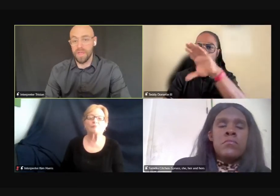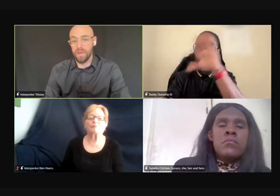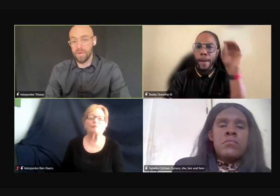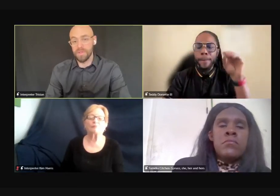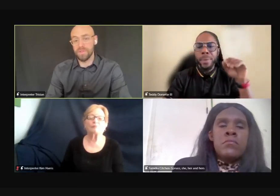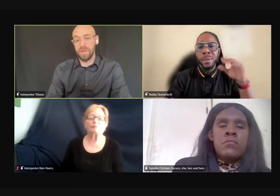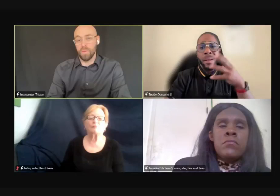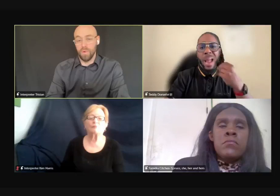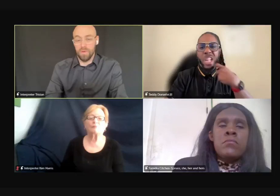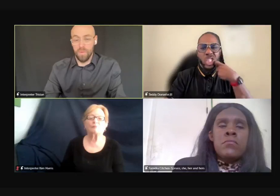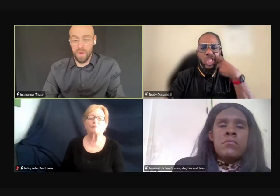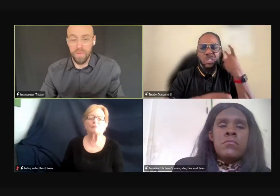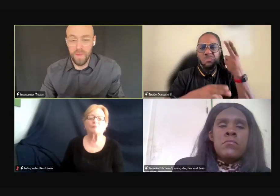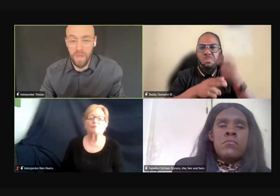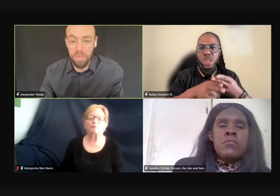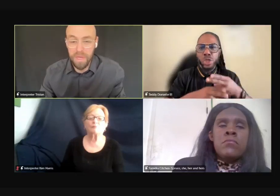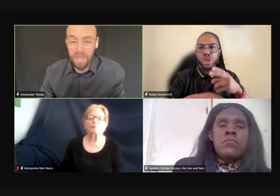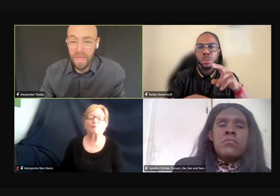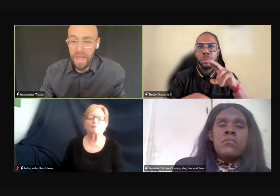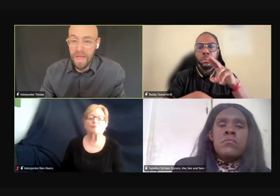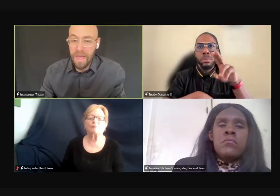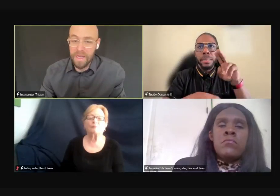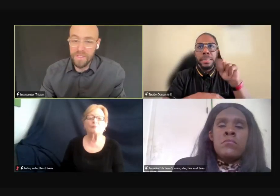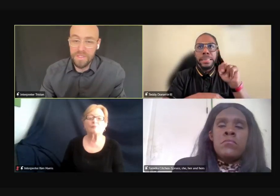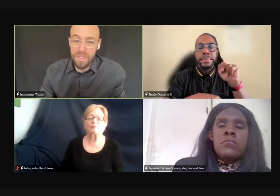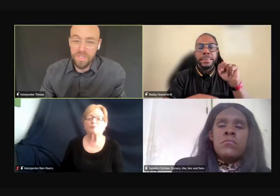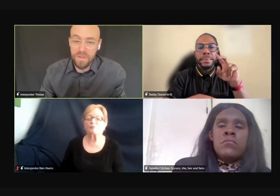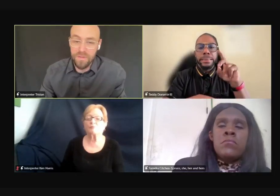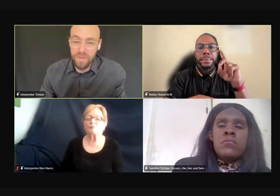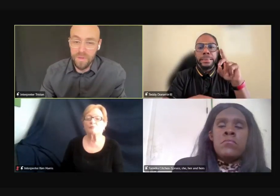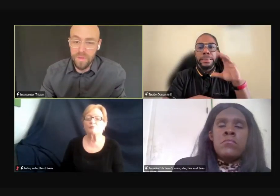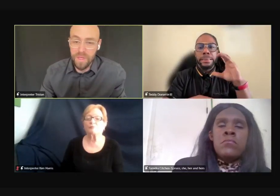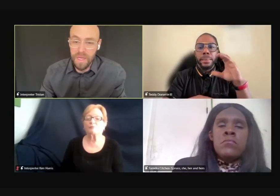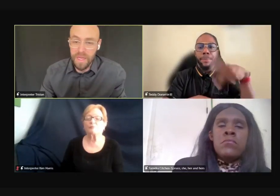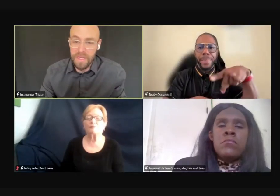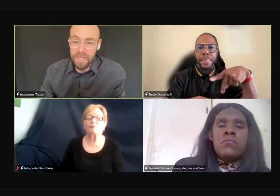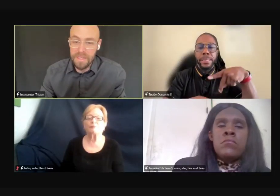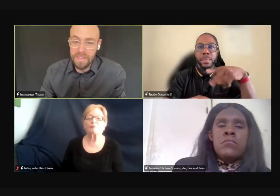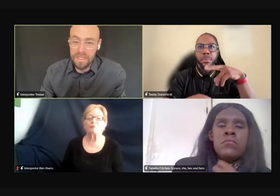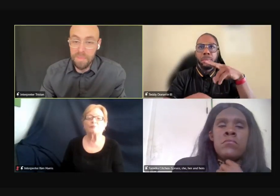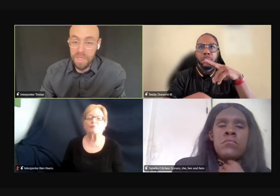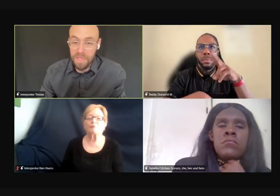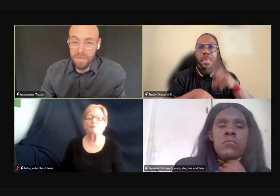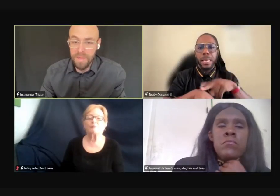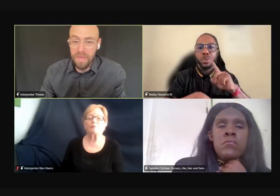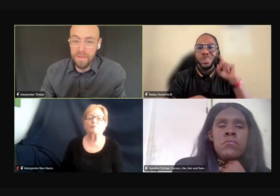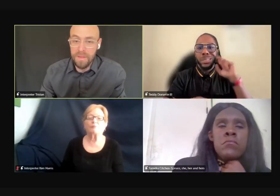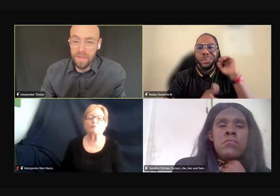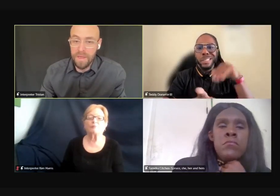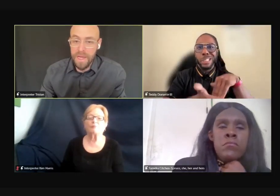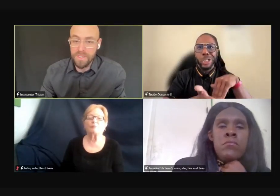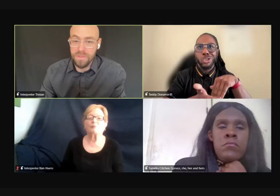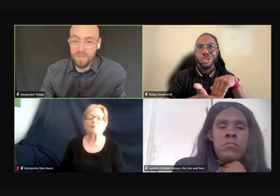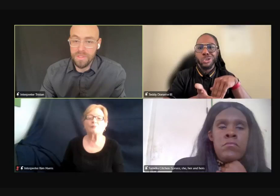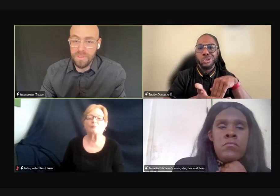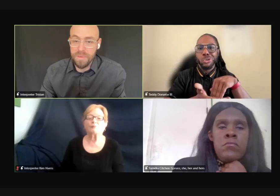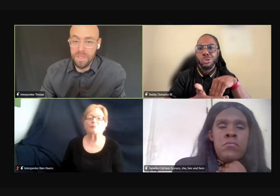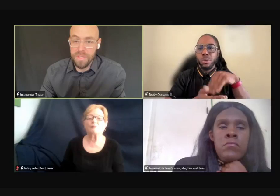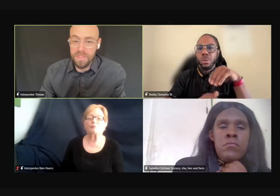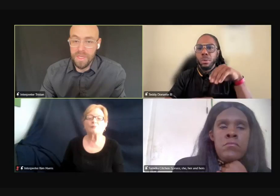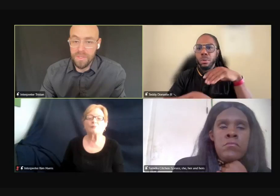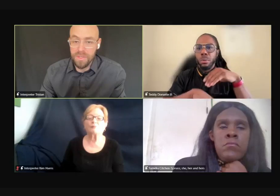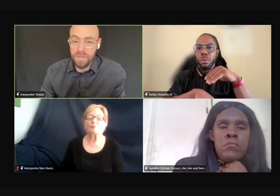can learn sign language and work, working for the company. I just mentioned a few, the NDCP, the National